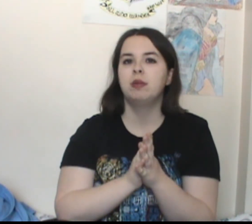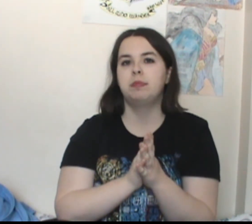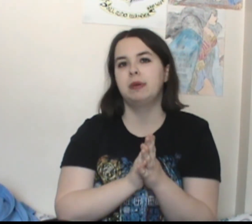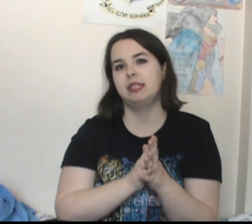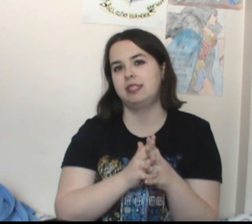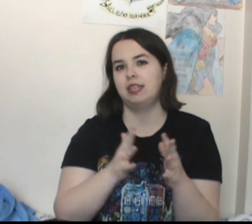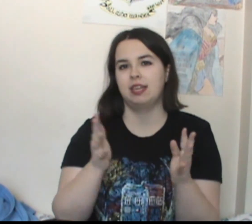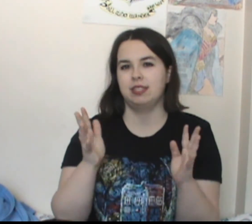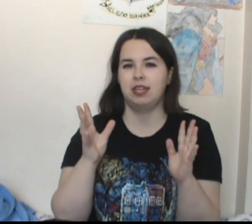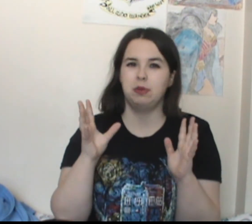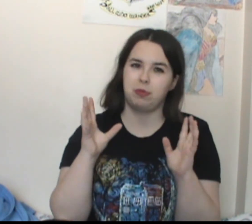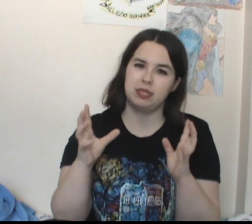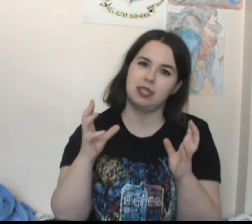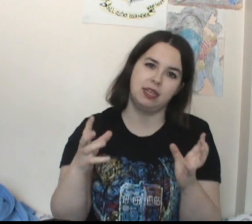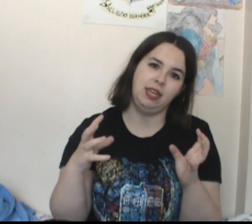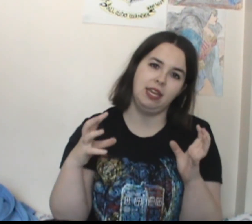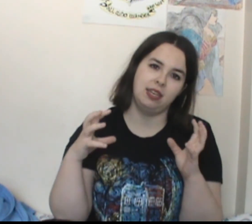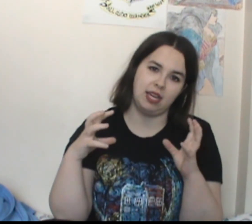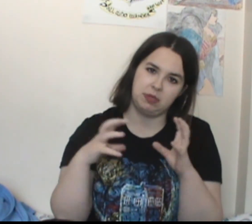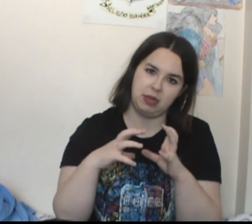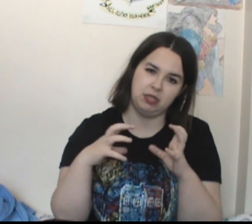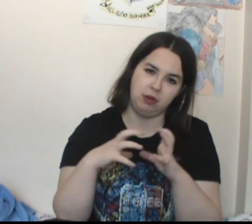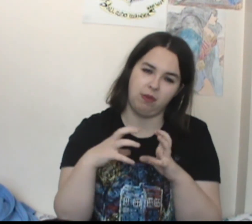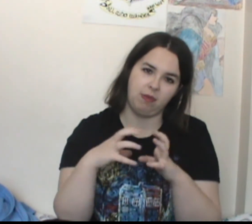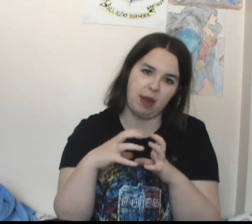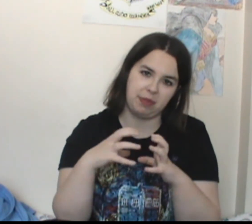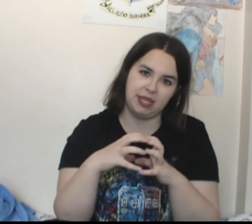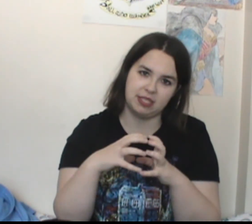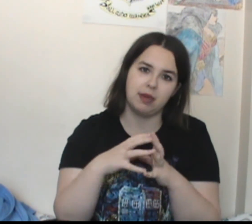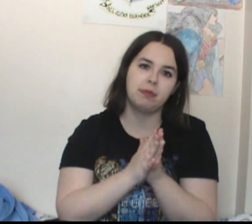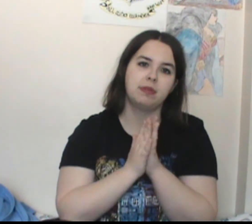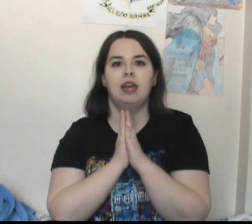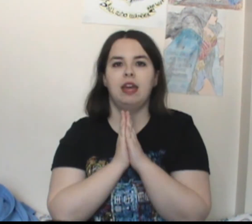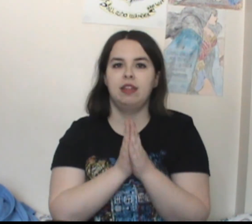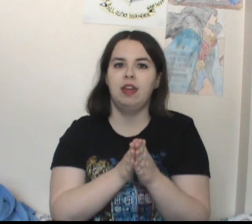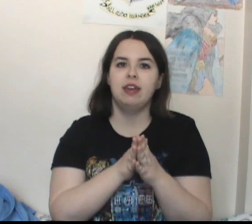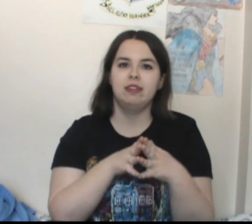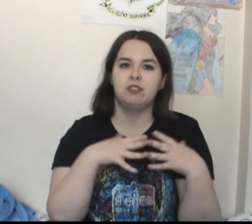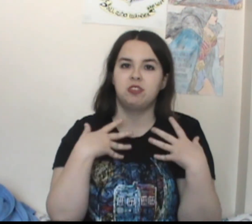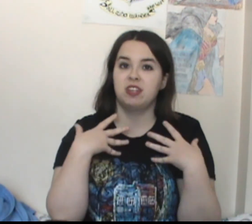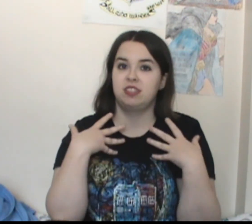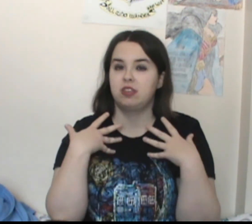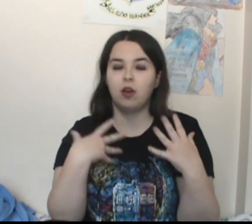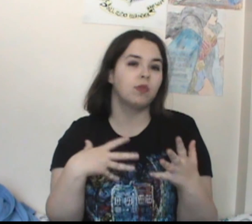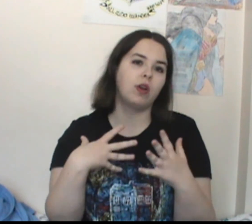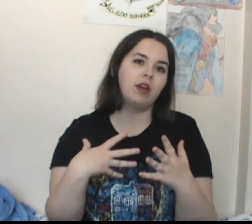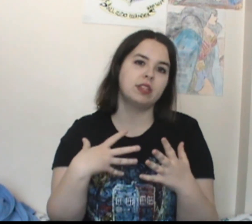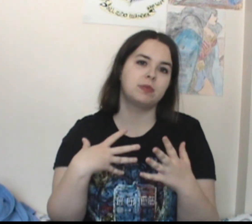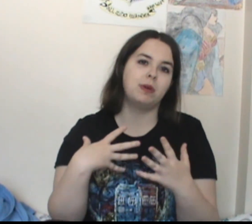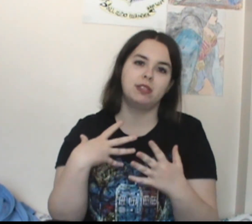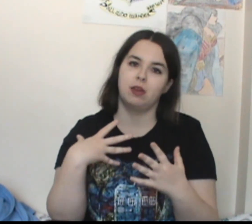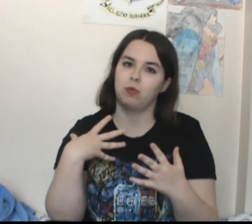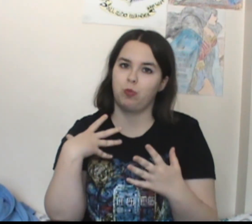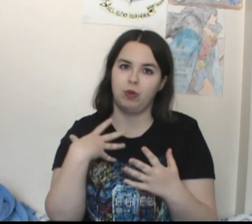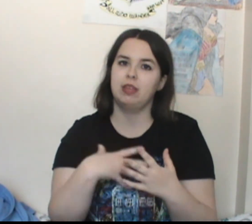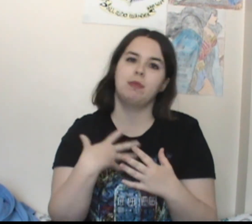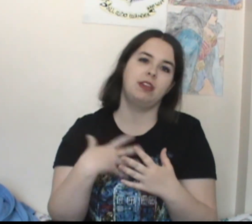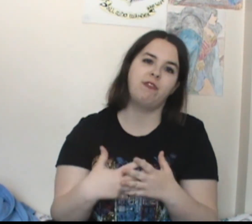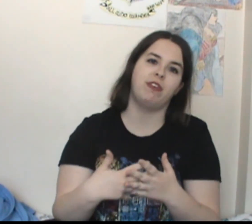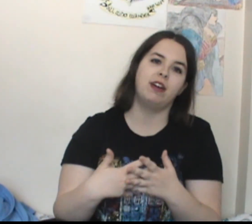But still like I said it was a neat and nice way to sort of wrap things up. And then just overall this was a really really fun